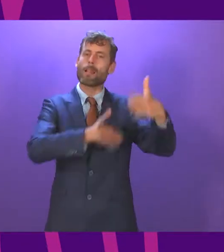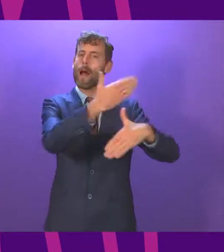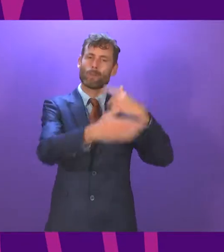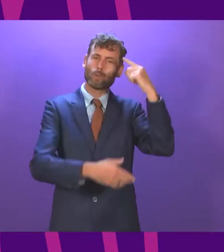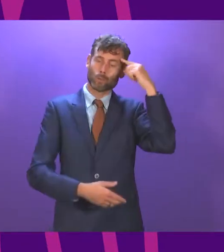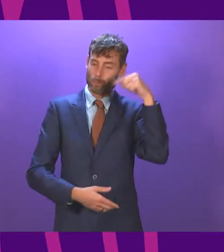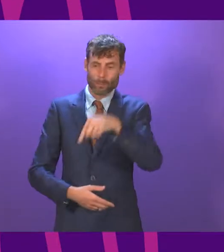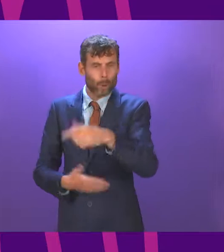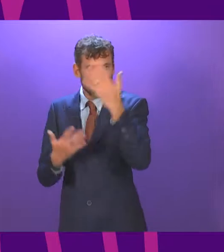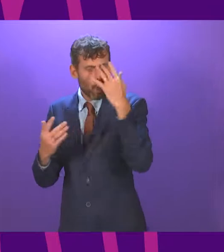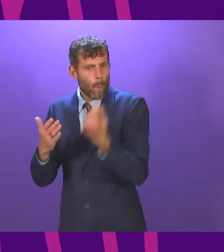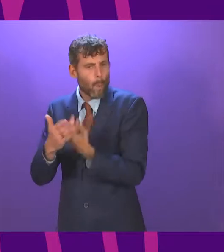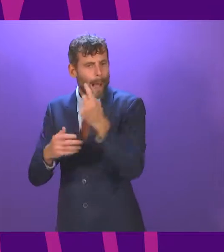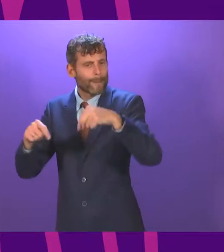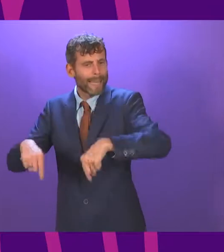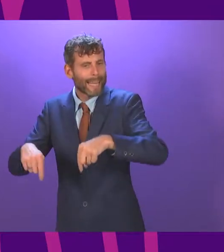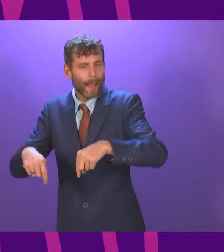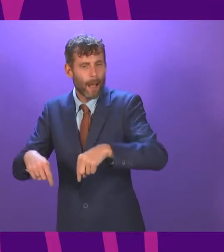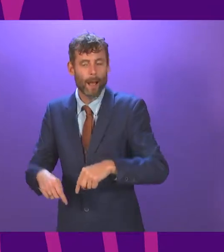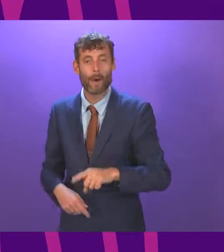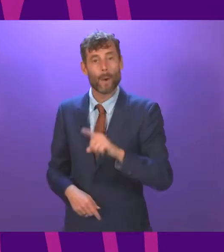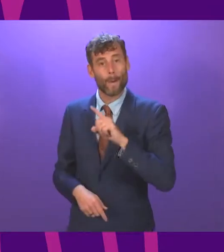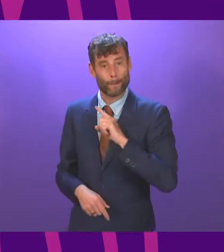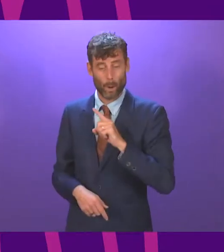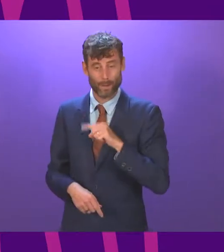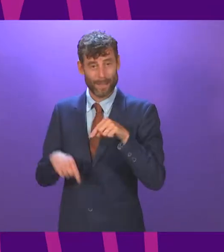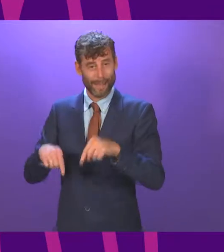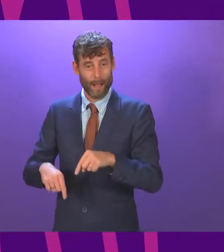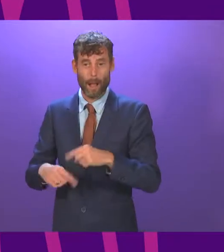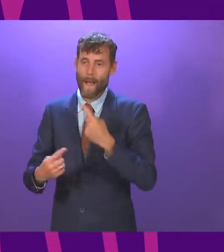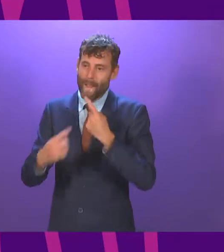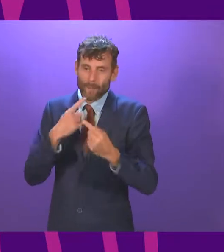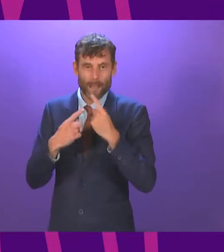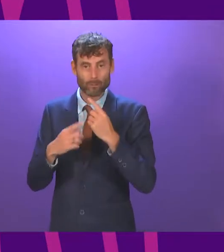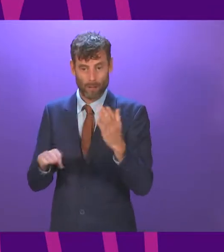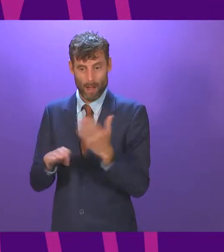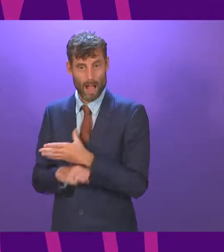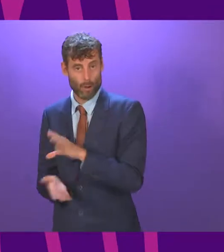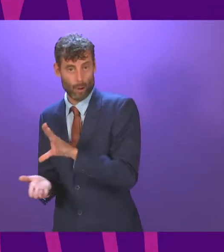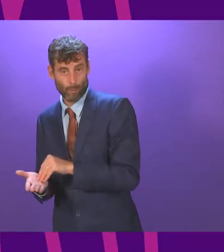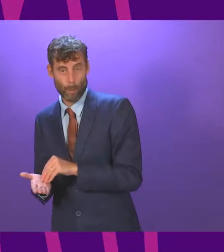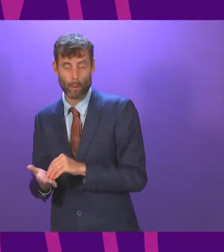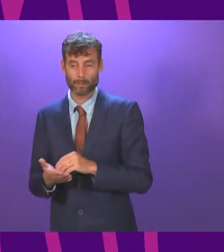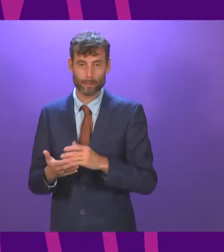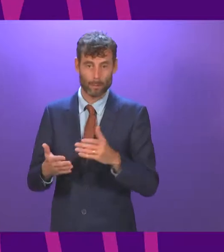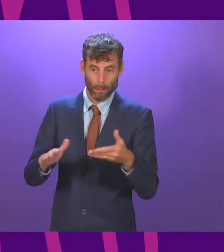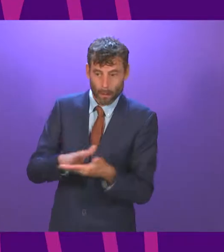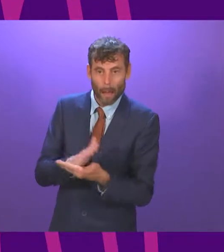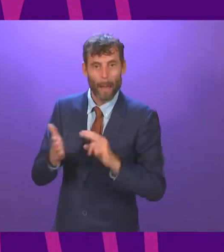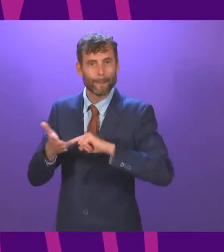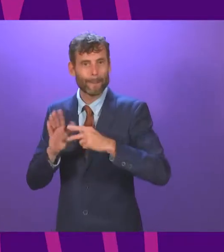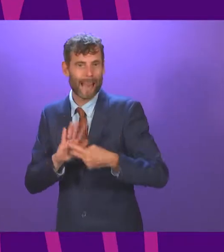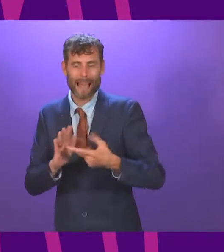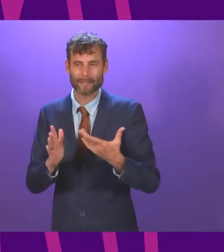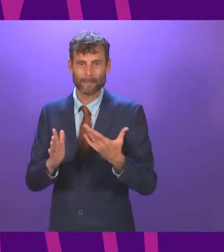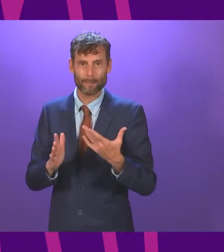because so much is consigned to reports, future plans, one-off payments, with no little long-term purpose